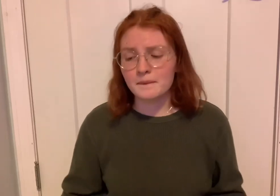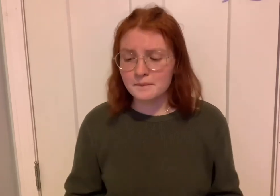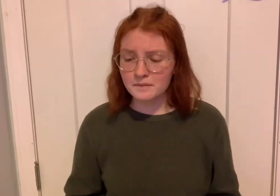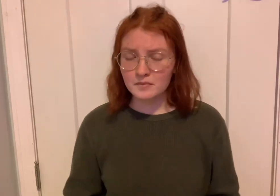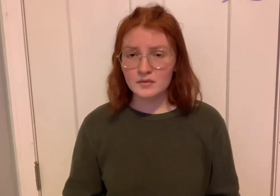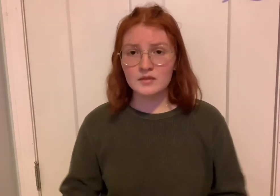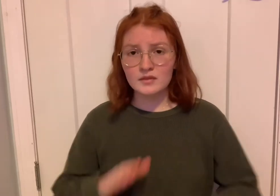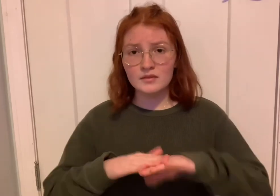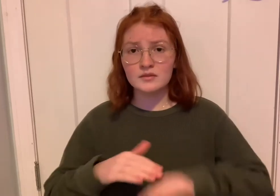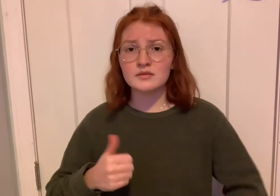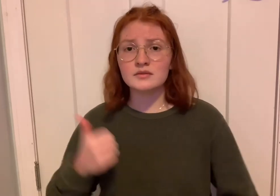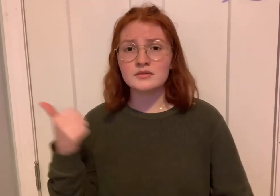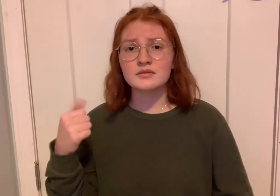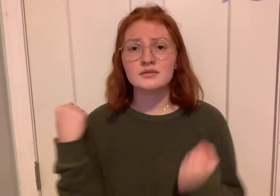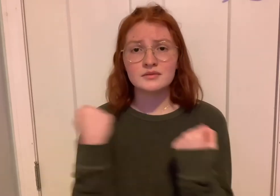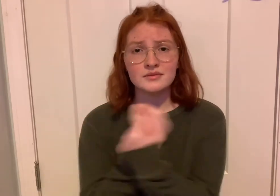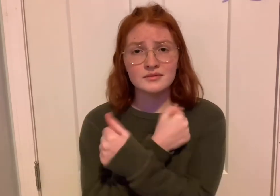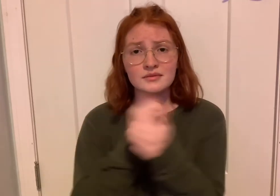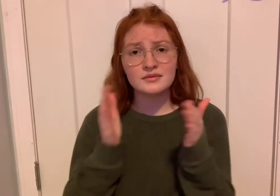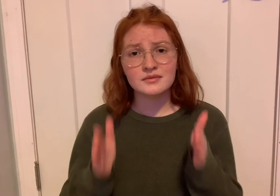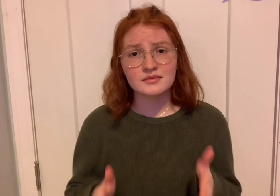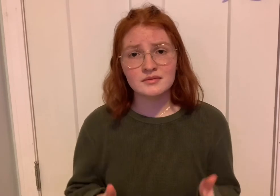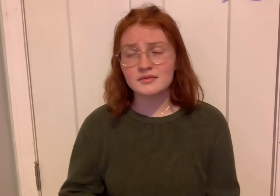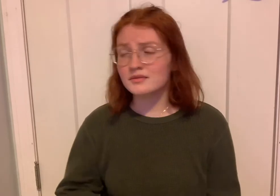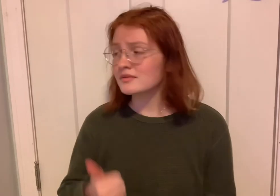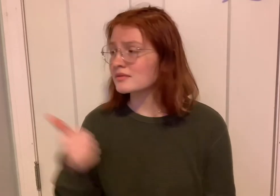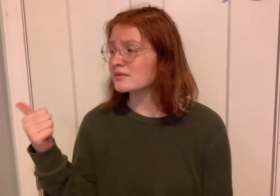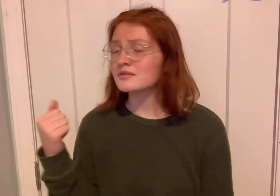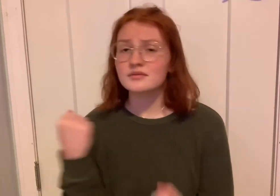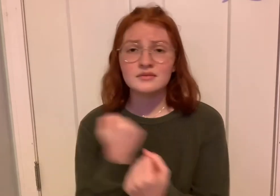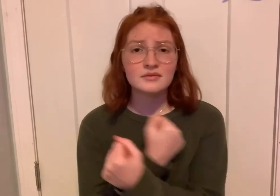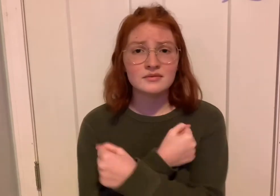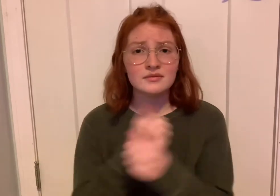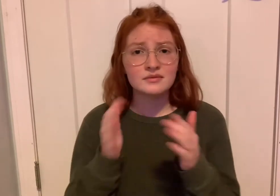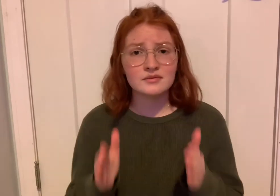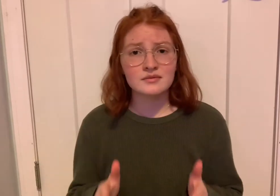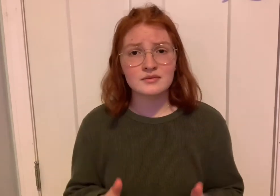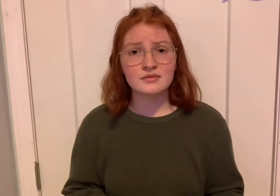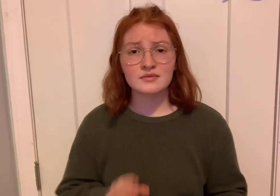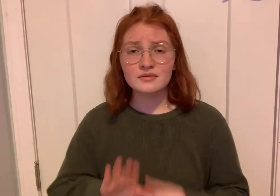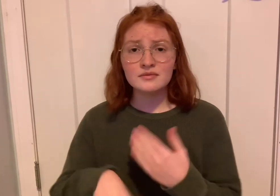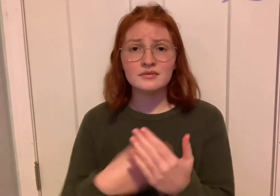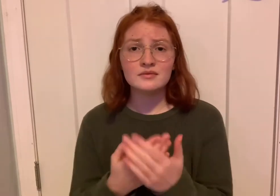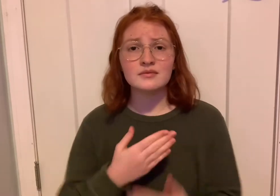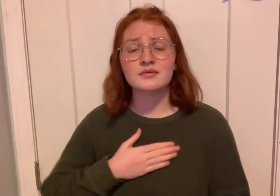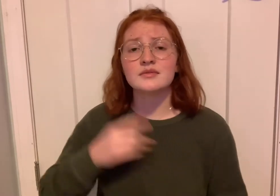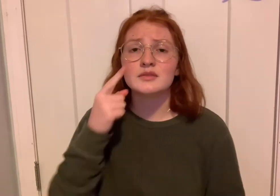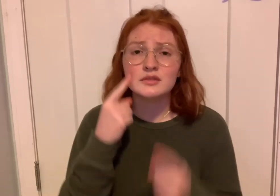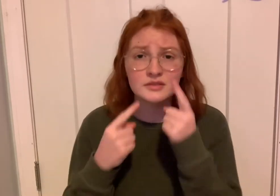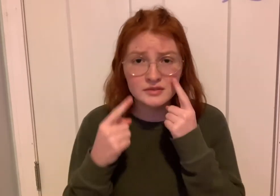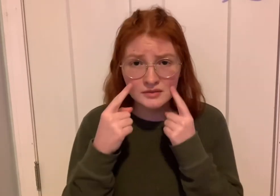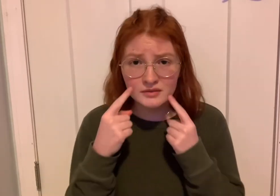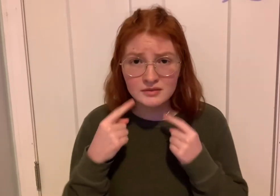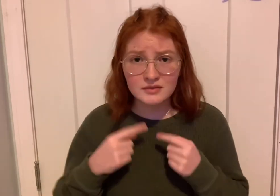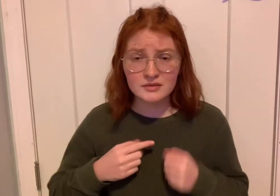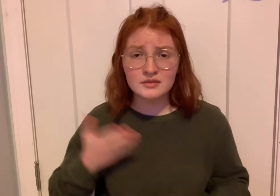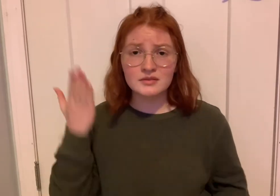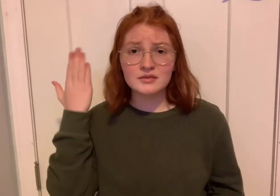On another love, another love Oh my tears have been